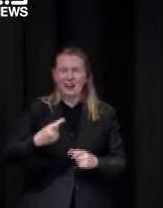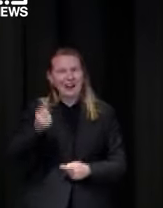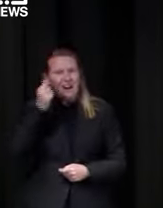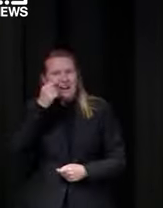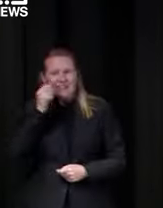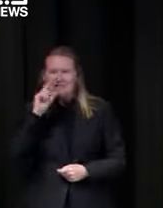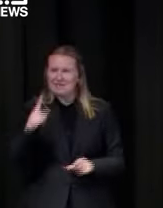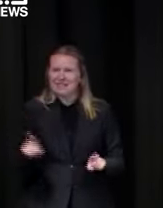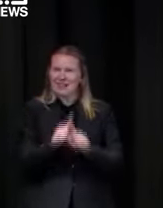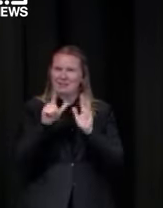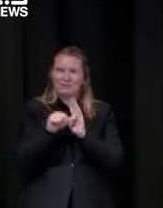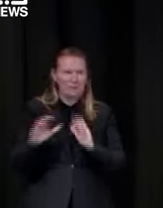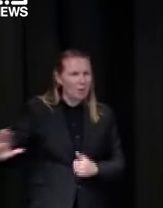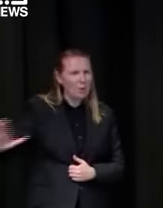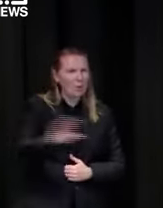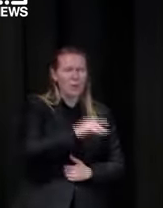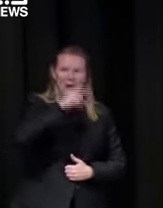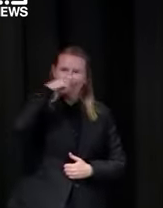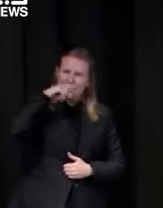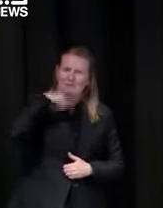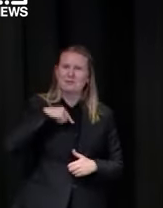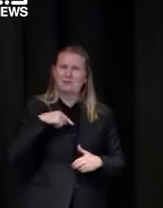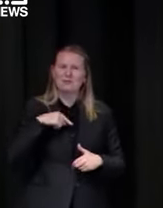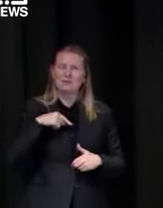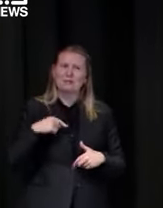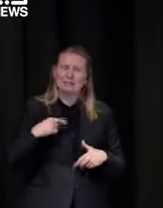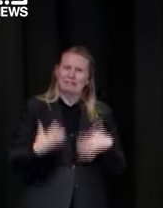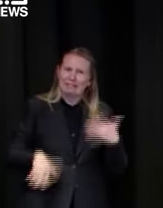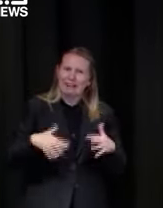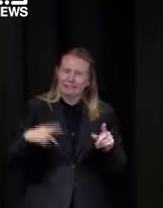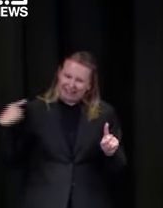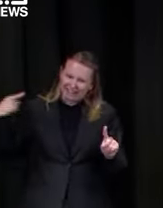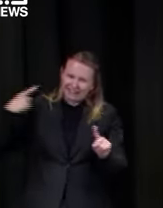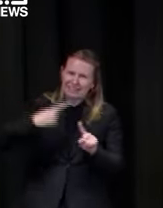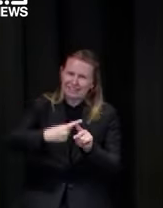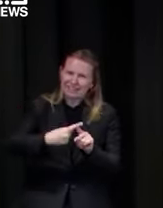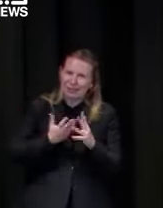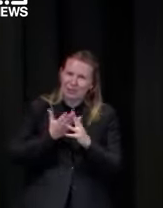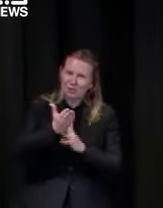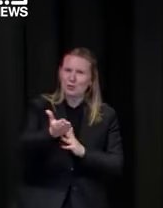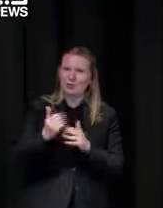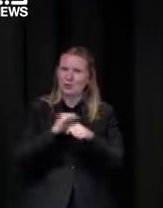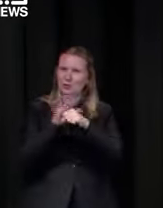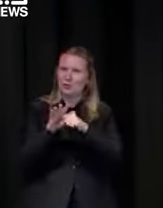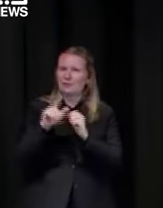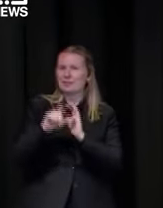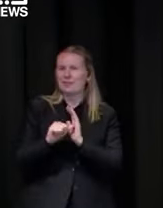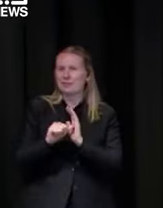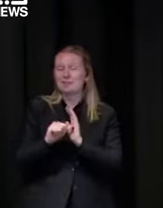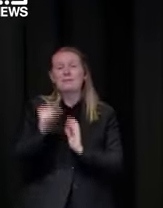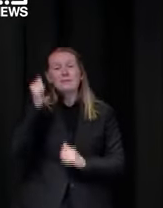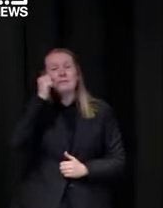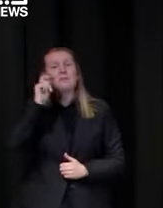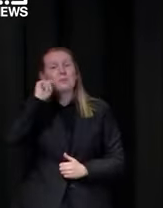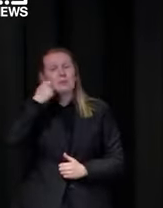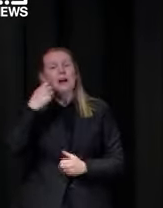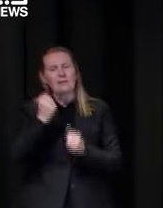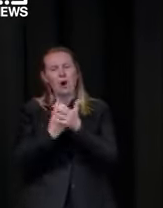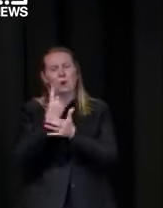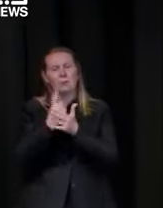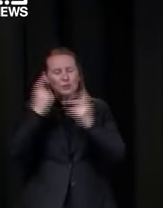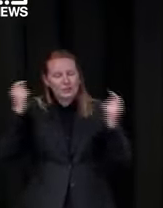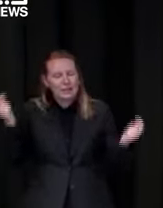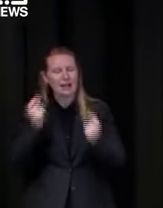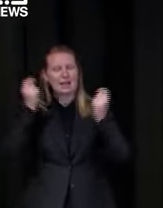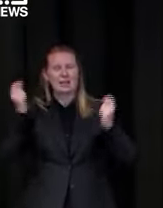anything that makes this pandemic event longer makes this lockdown longer there'll be a time to celebrate we're all looking to the